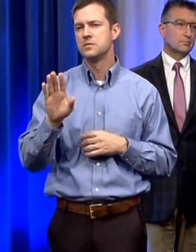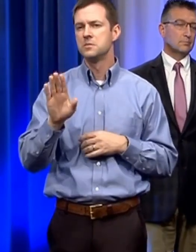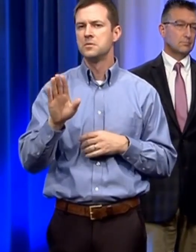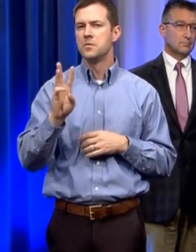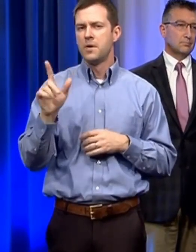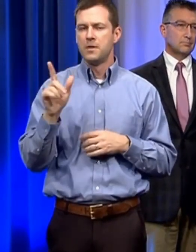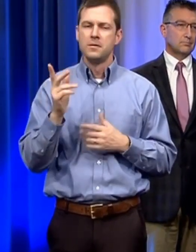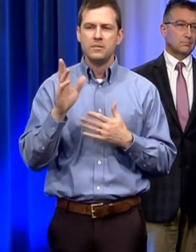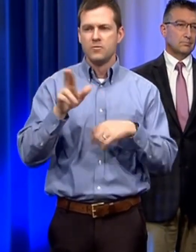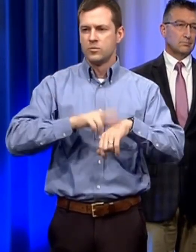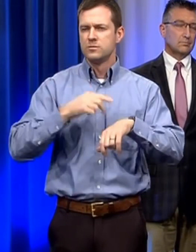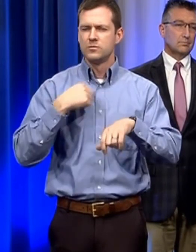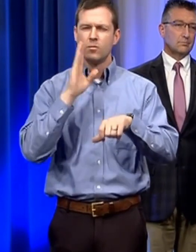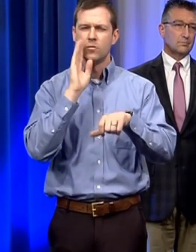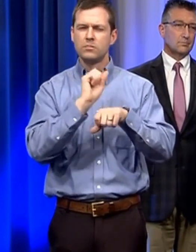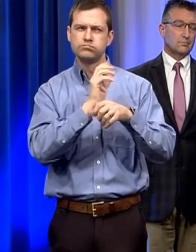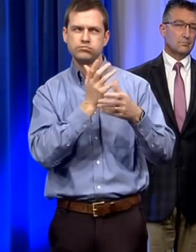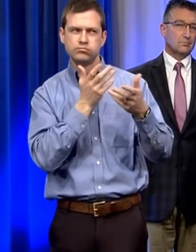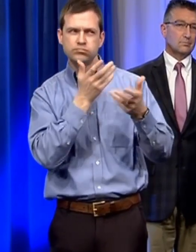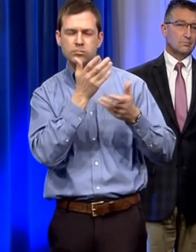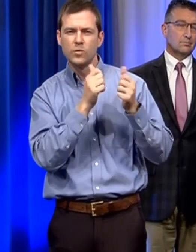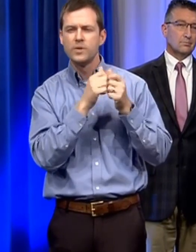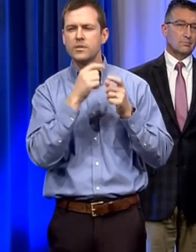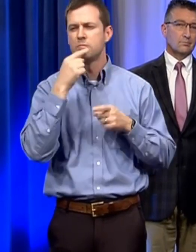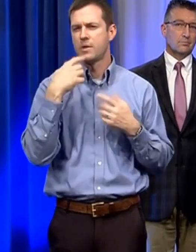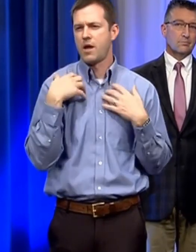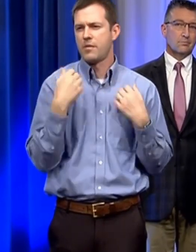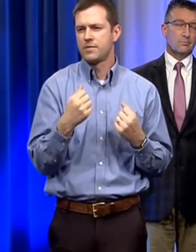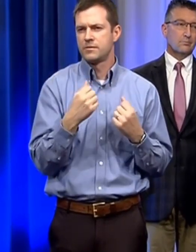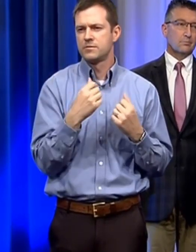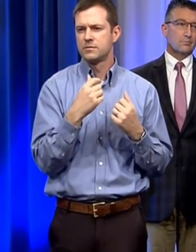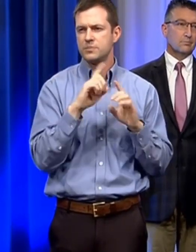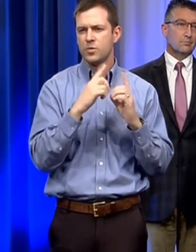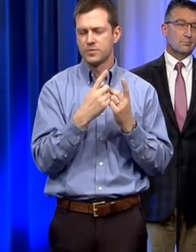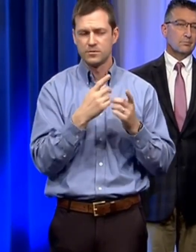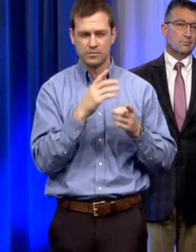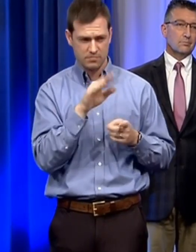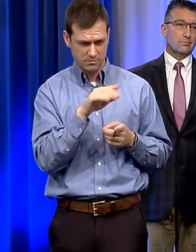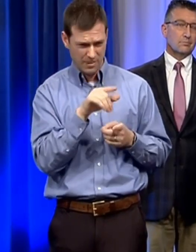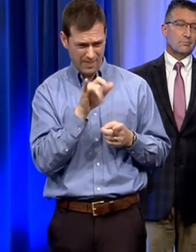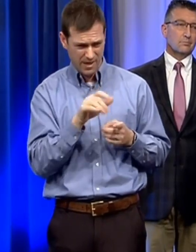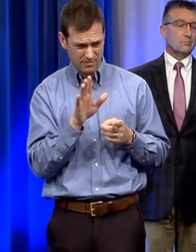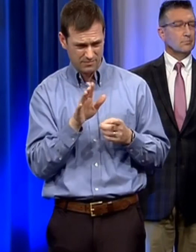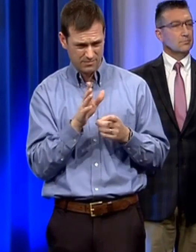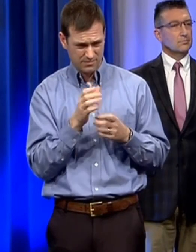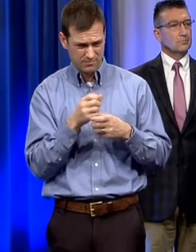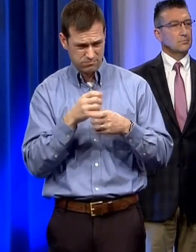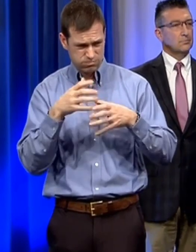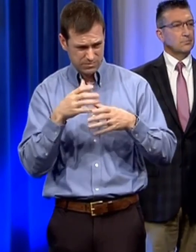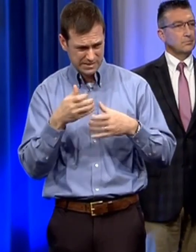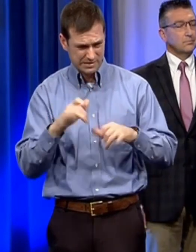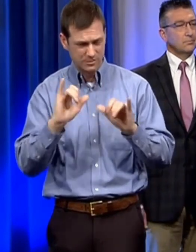and then we'll be working closely with public health we'll be looking at um is there an outbreak does this continue to grow and if so